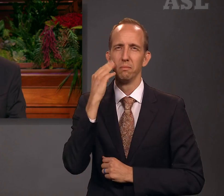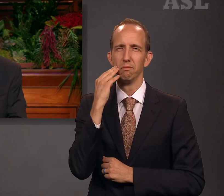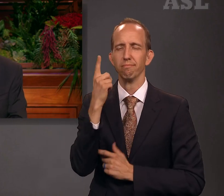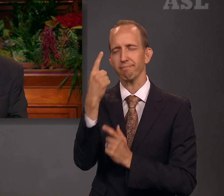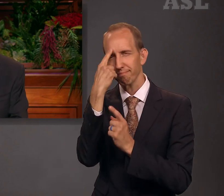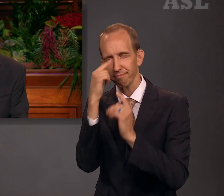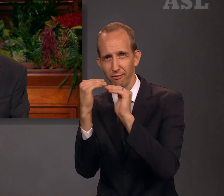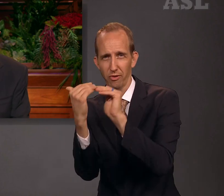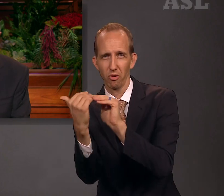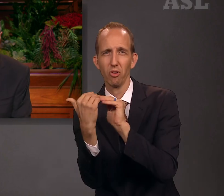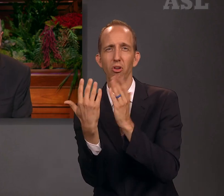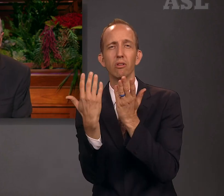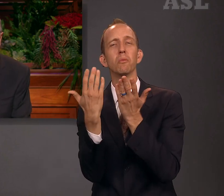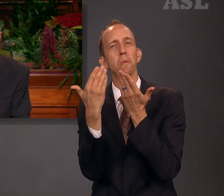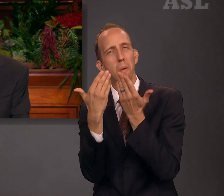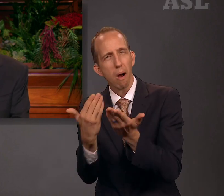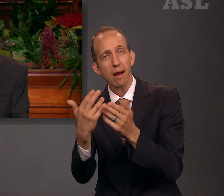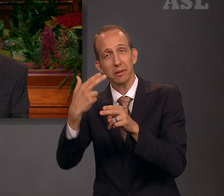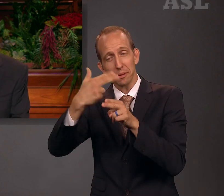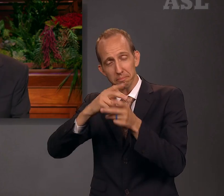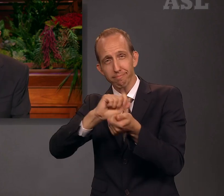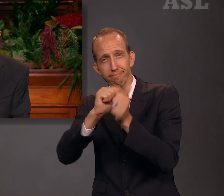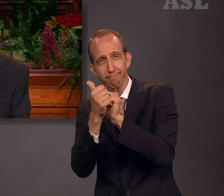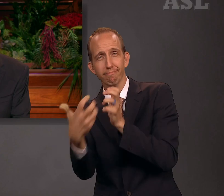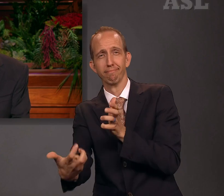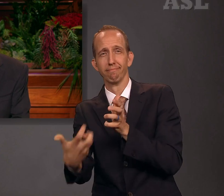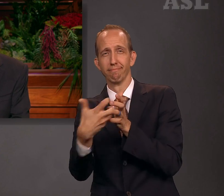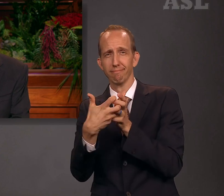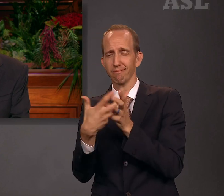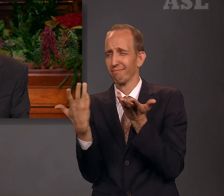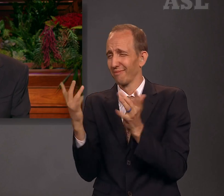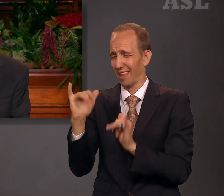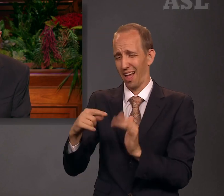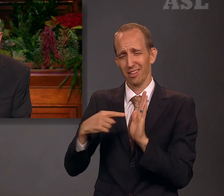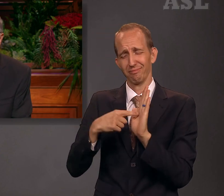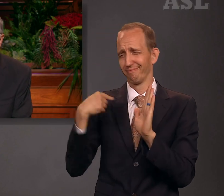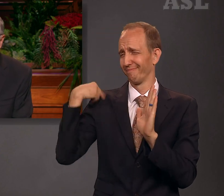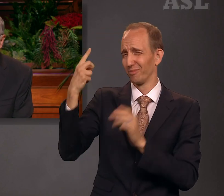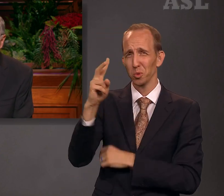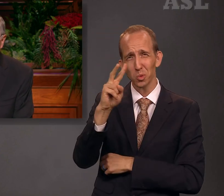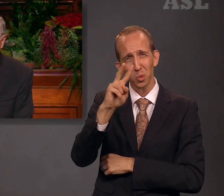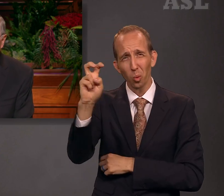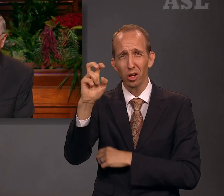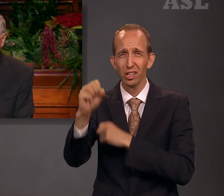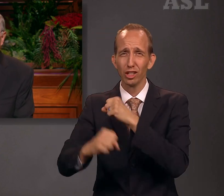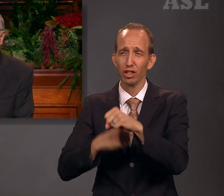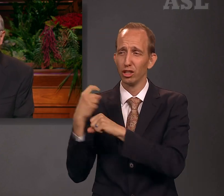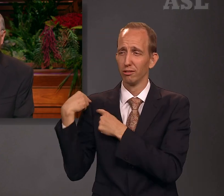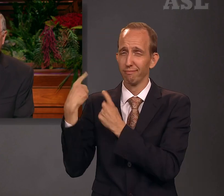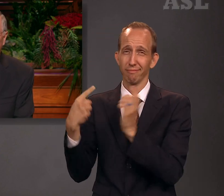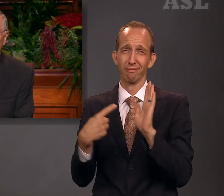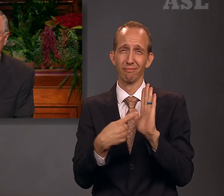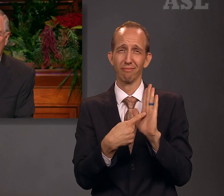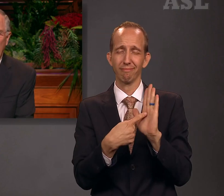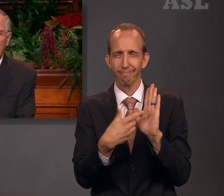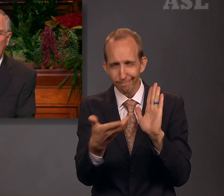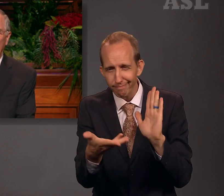With courtesy, we again ask the fair-minded of the media to honor our desire to be